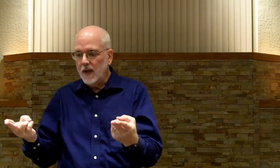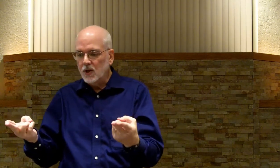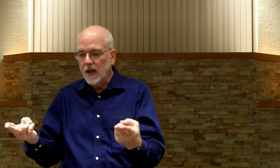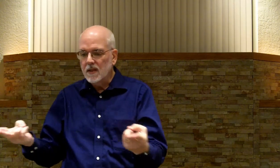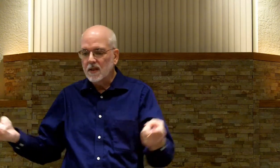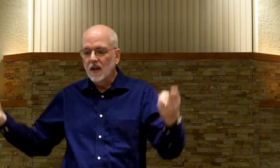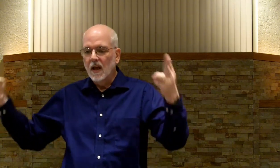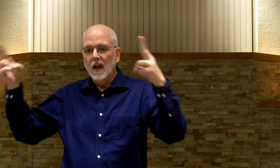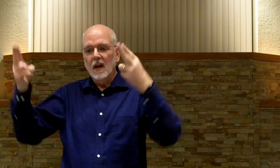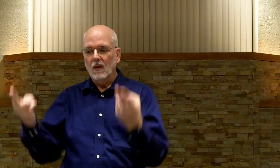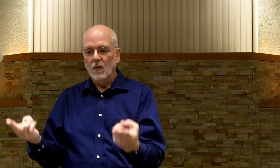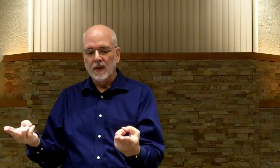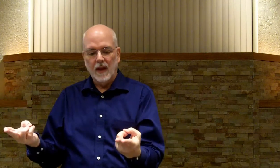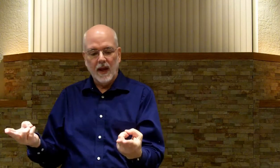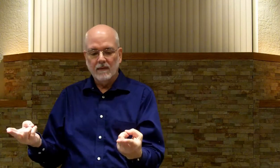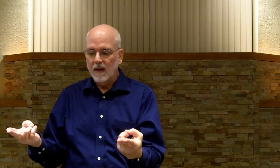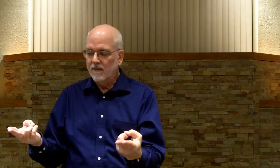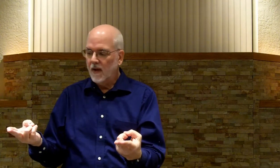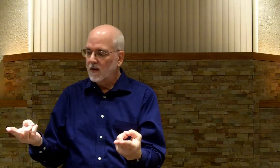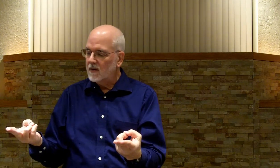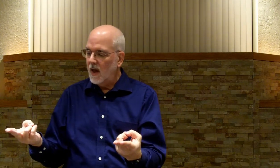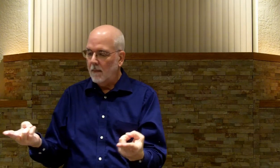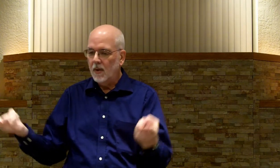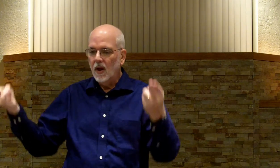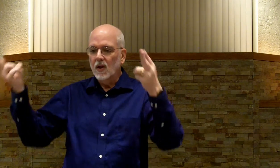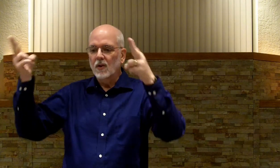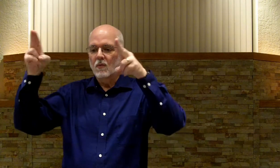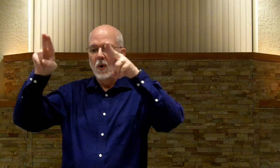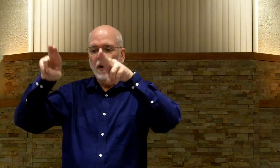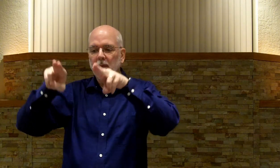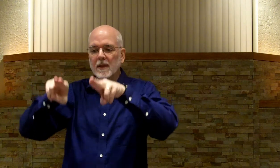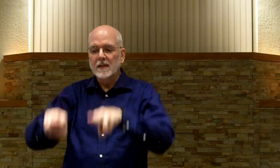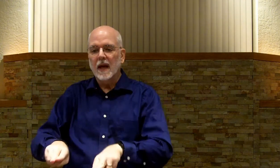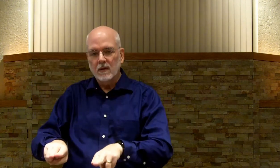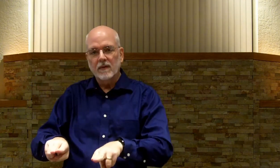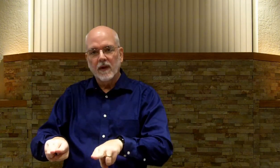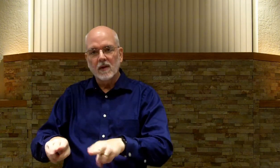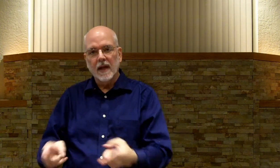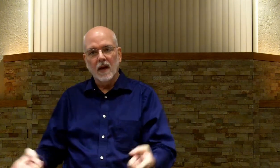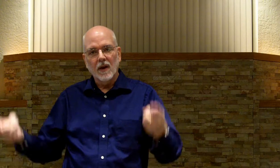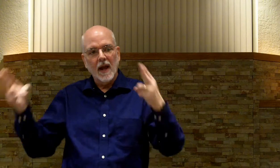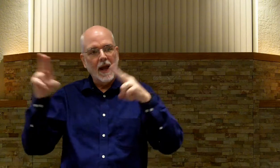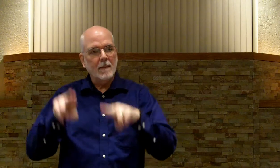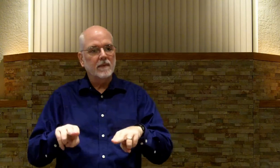H hands. With the. Fingers up. Rolling them inside. the fingers down. Happen.